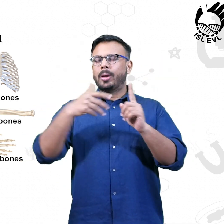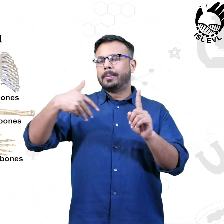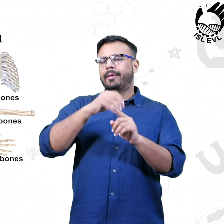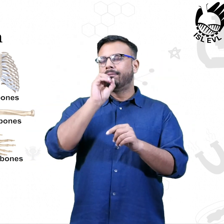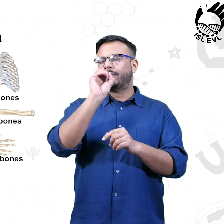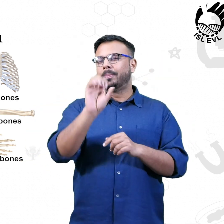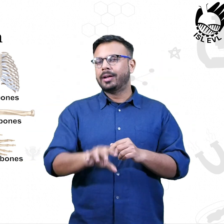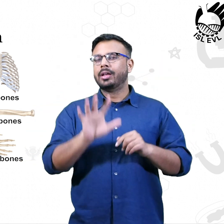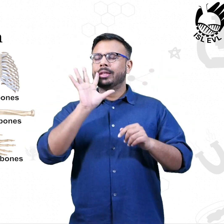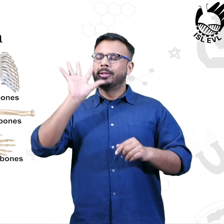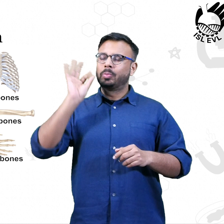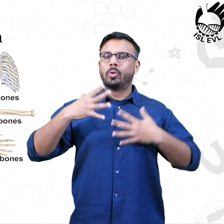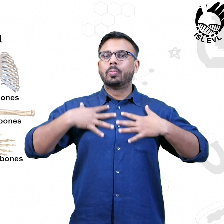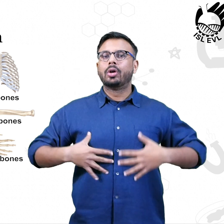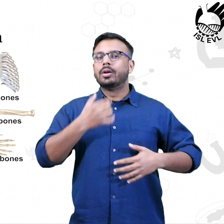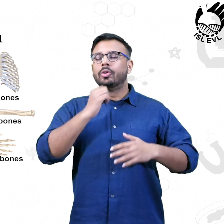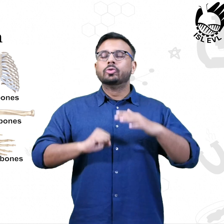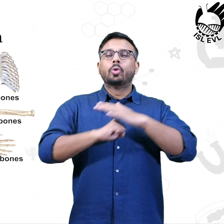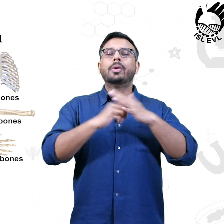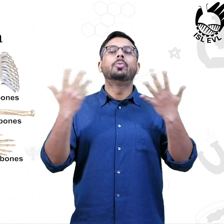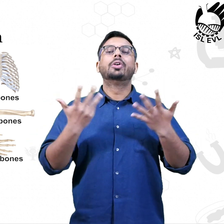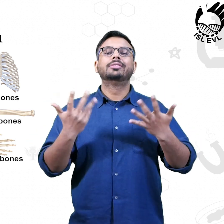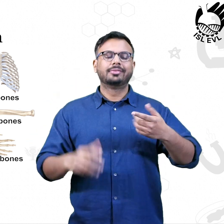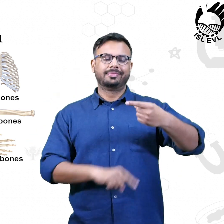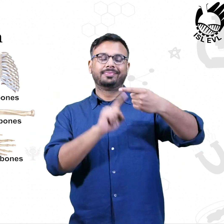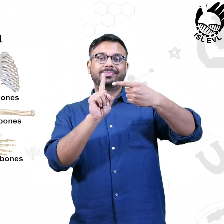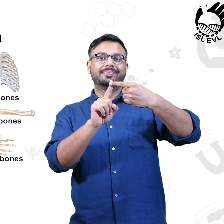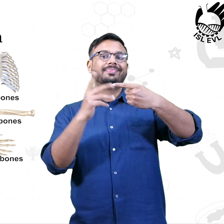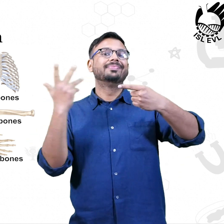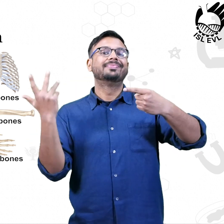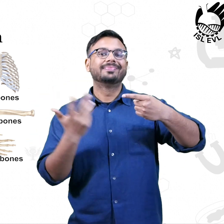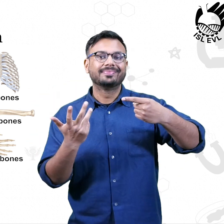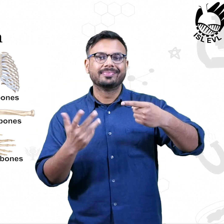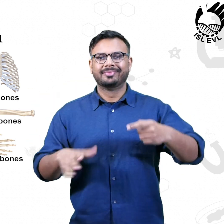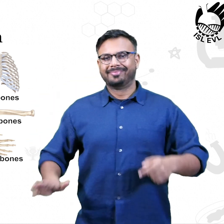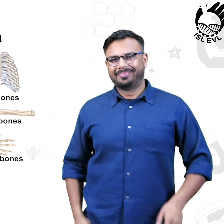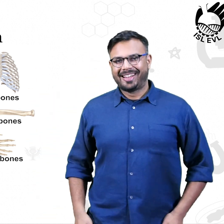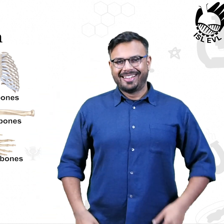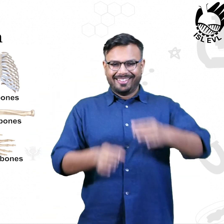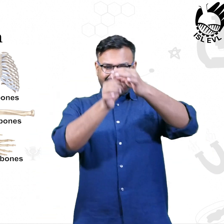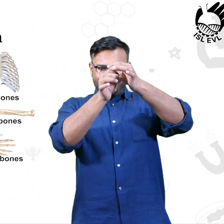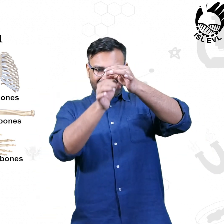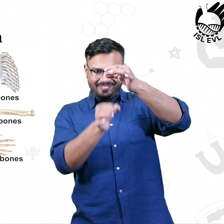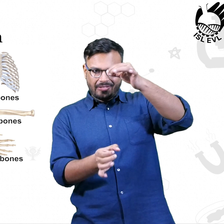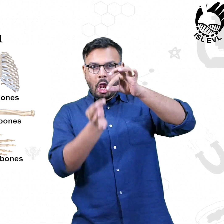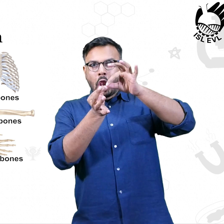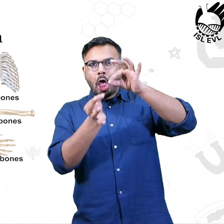I will now briefly talk about the main bone shapes in our skeletal system. First, we have the long